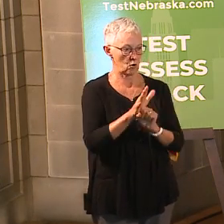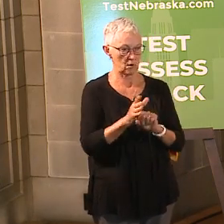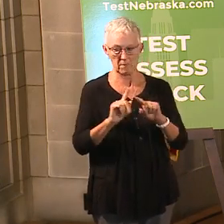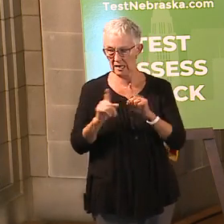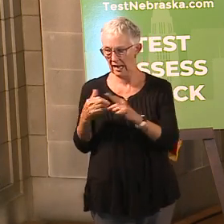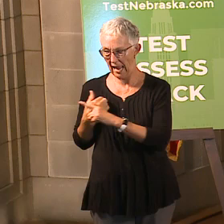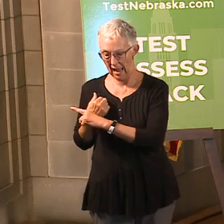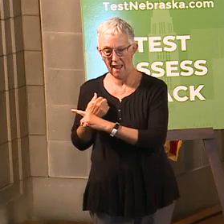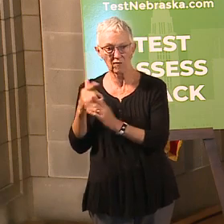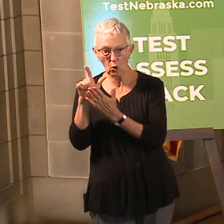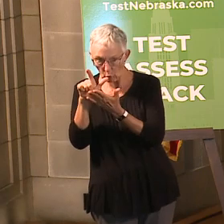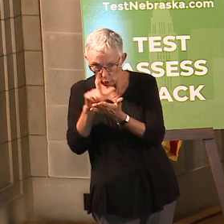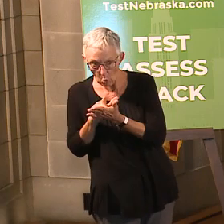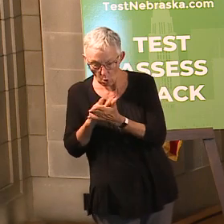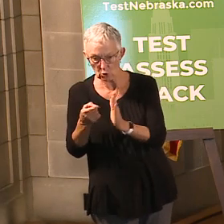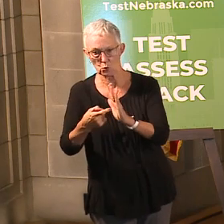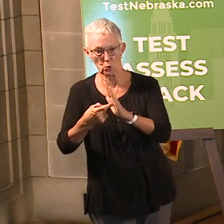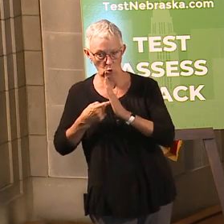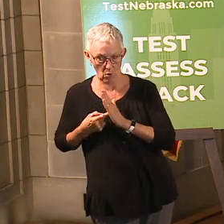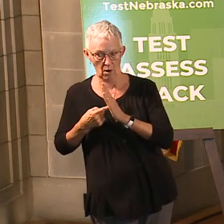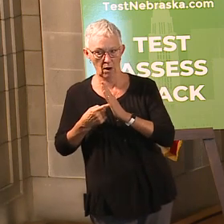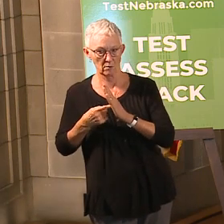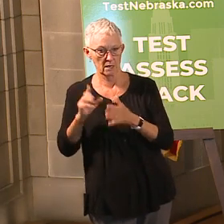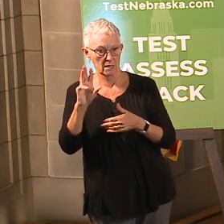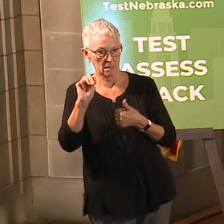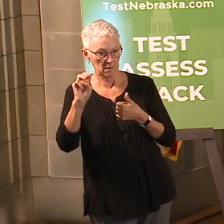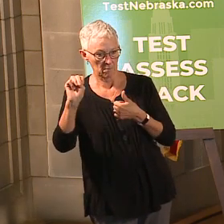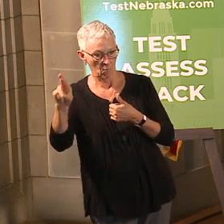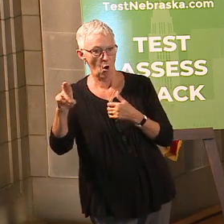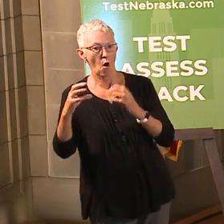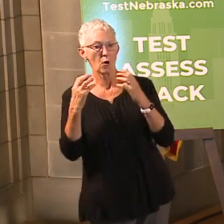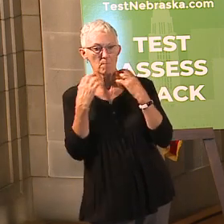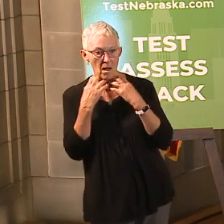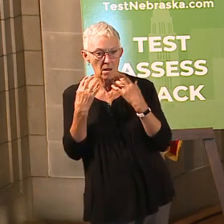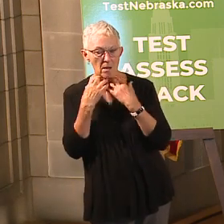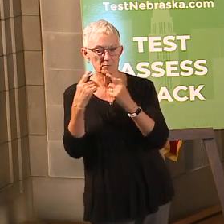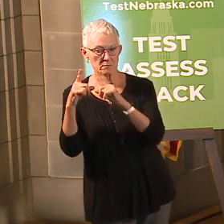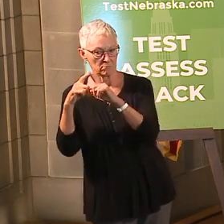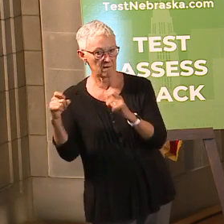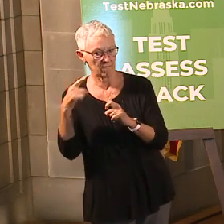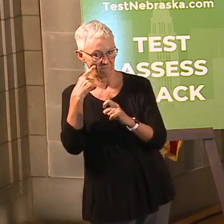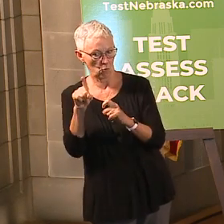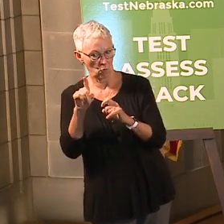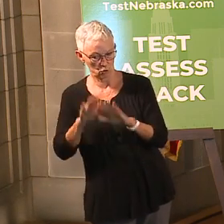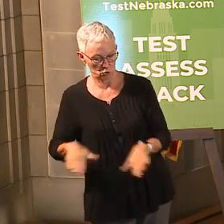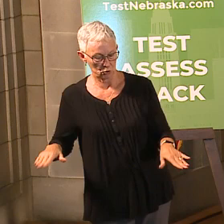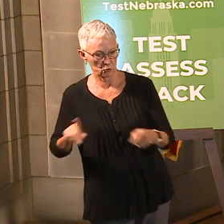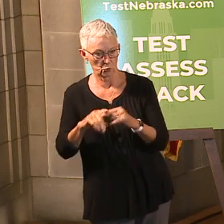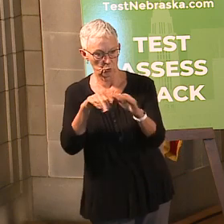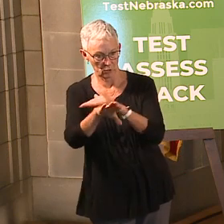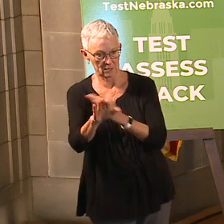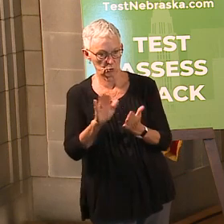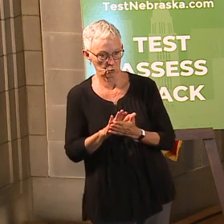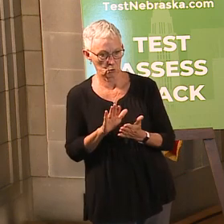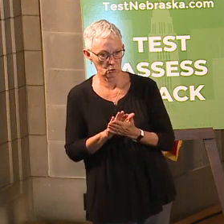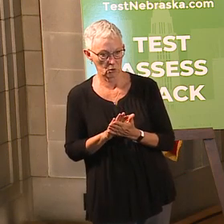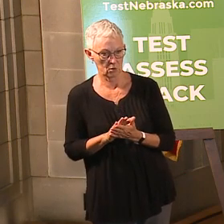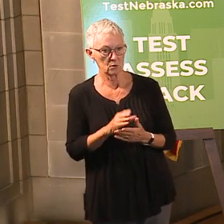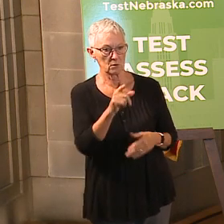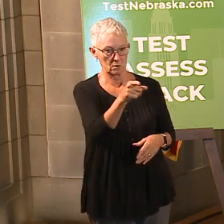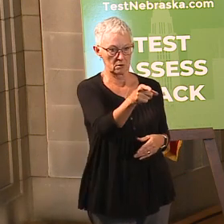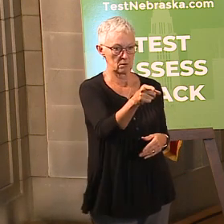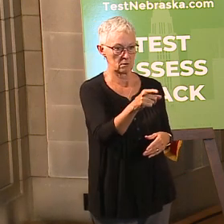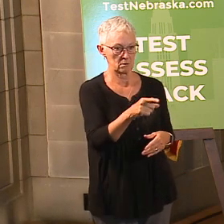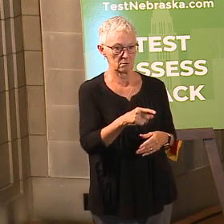the other vaccines. So as the commissioner said, it may be a legislative issue. So right now, the vaccine...